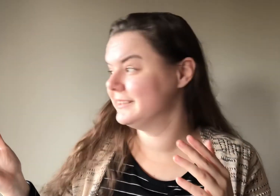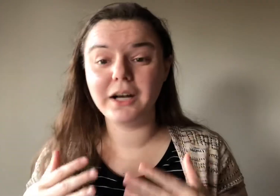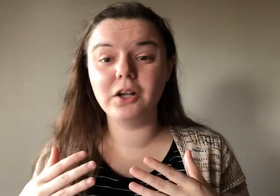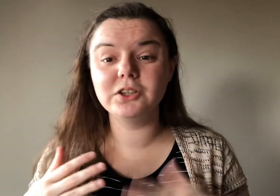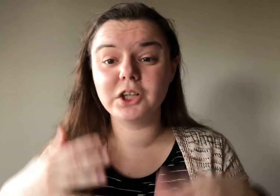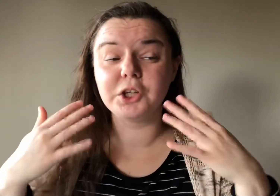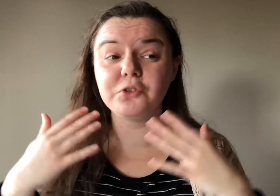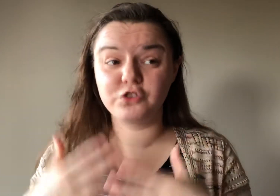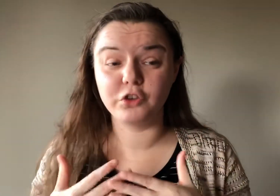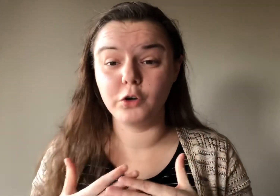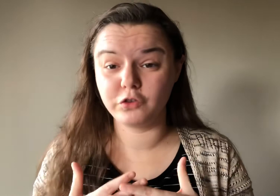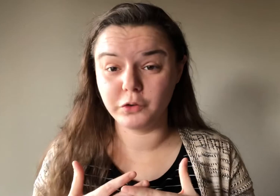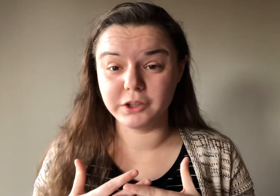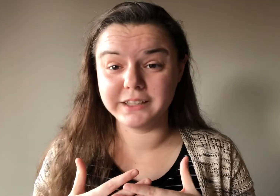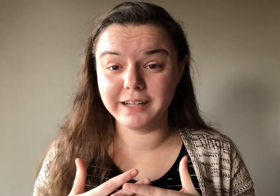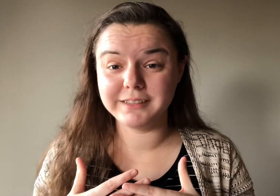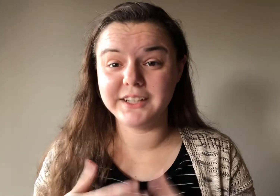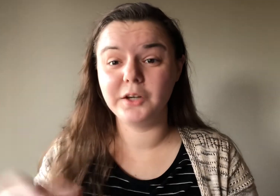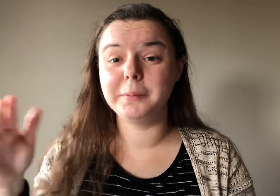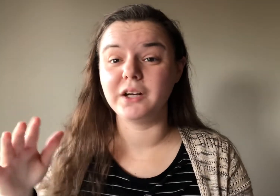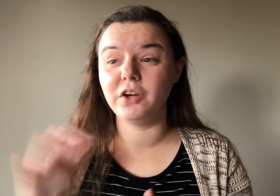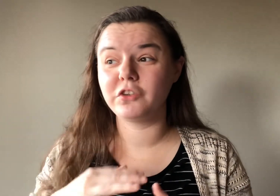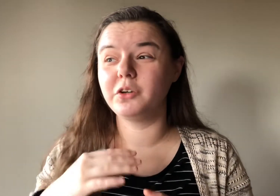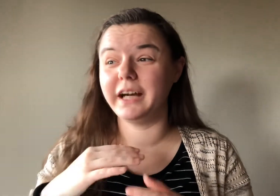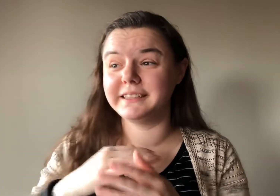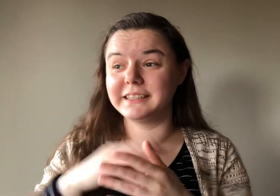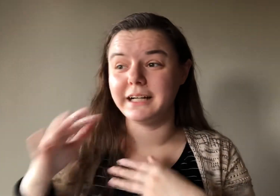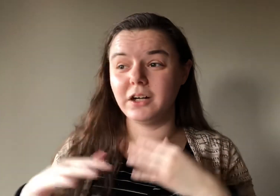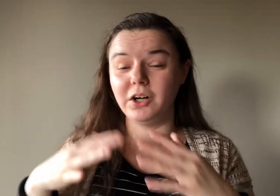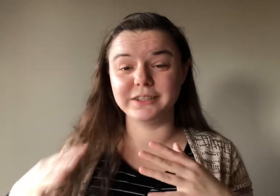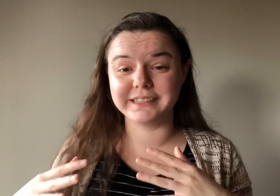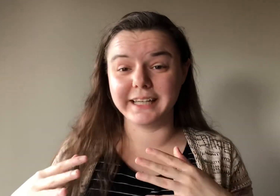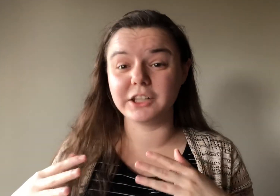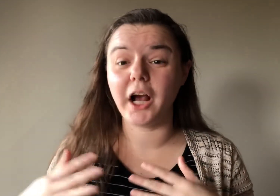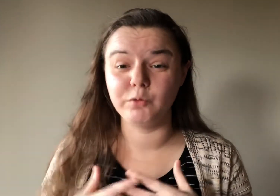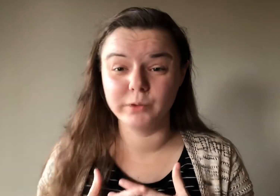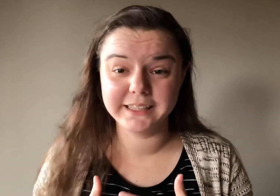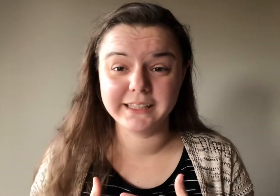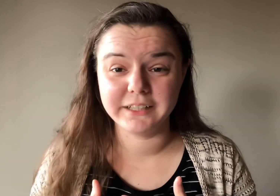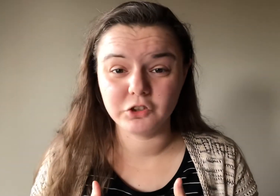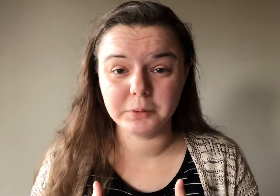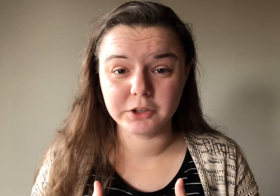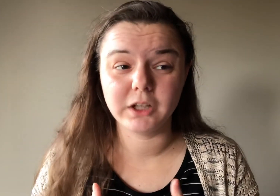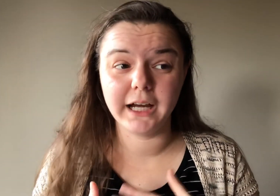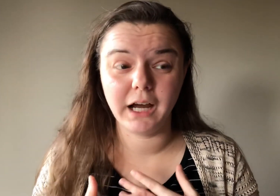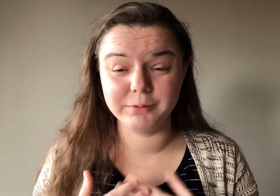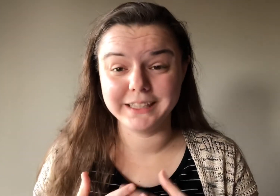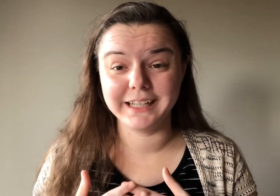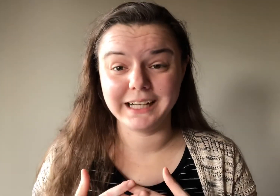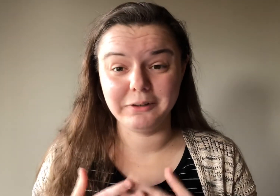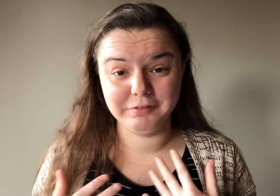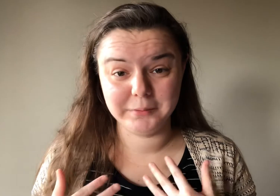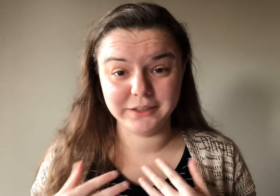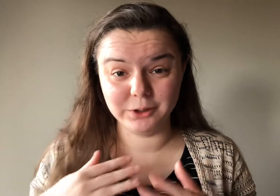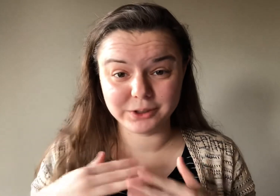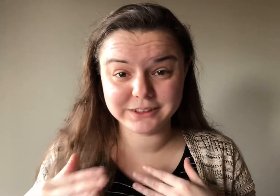They all look so, so good in that video, but also as an era altogether, I really like Don't Want to Cry. I really like how everybody looks